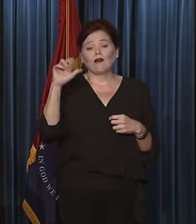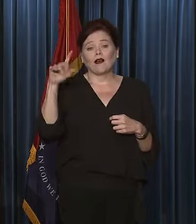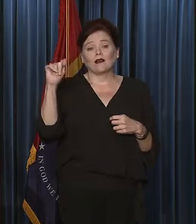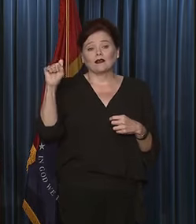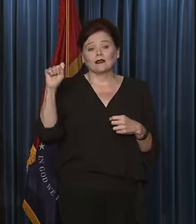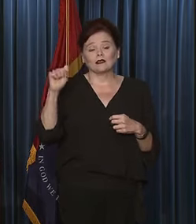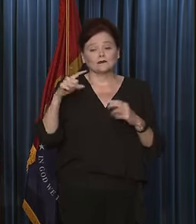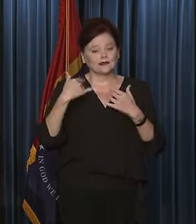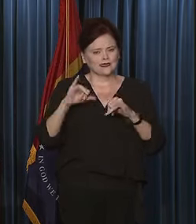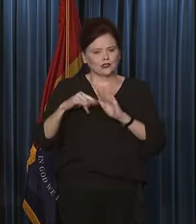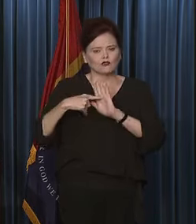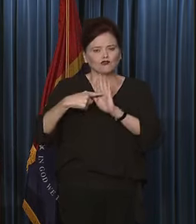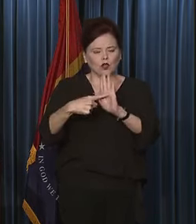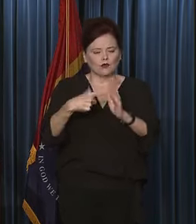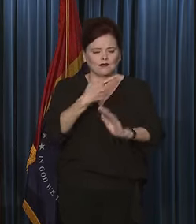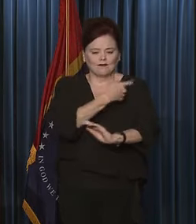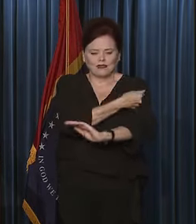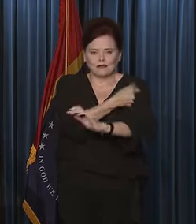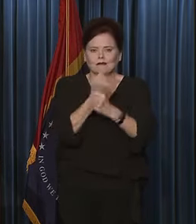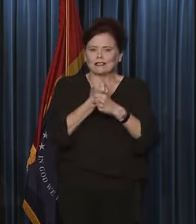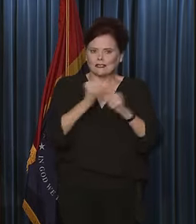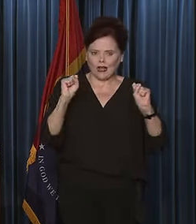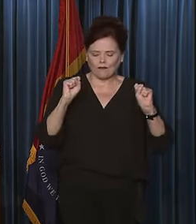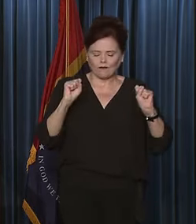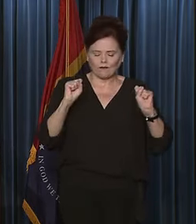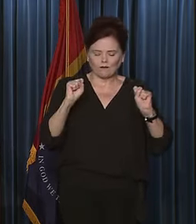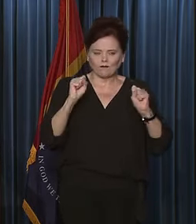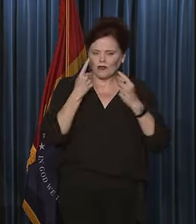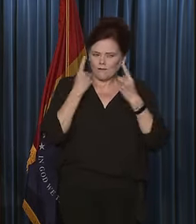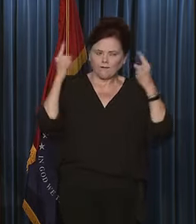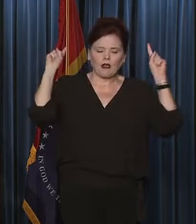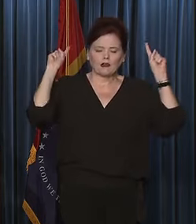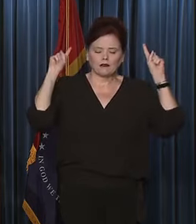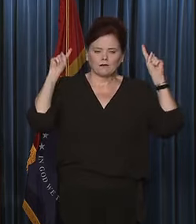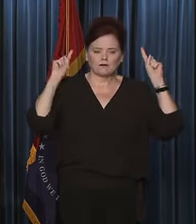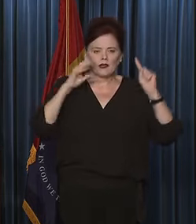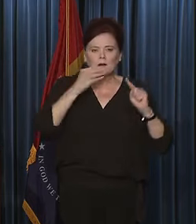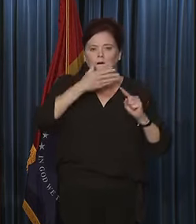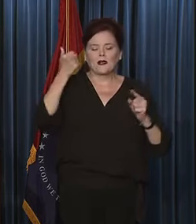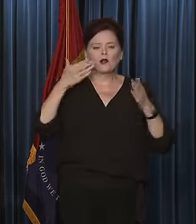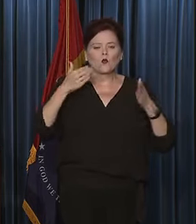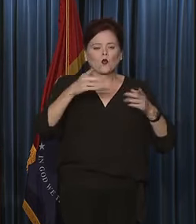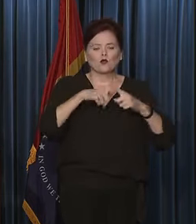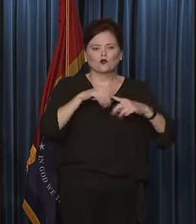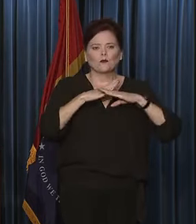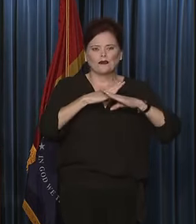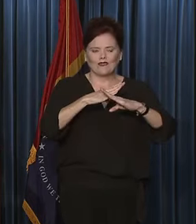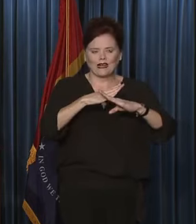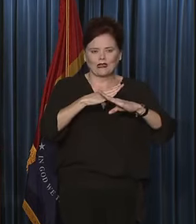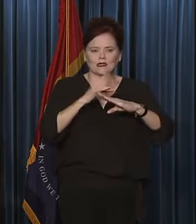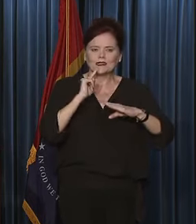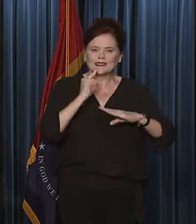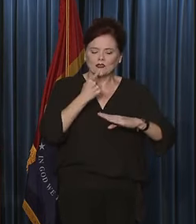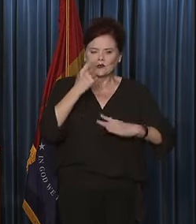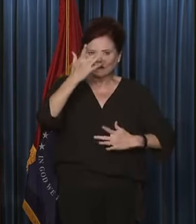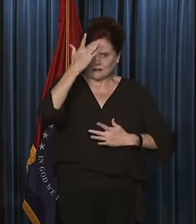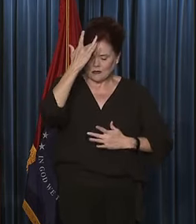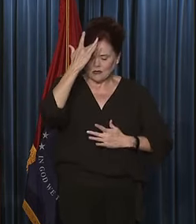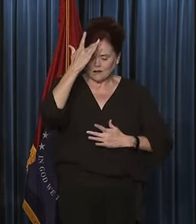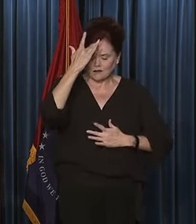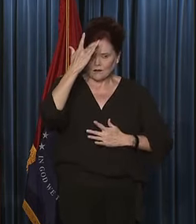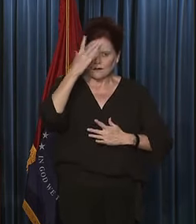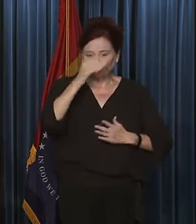to point to the vaccine as being safe and effective and the best way to preventing serious illness